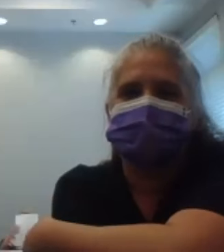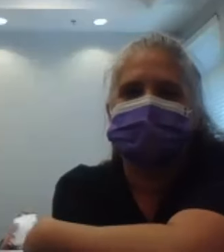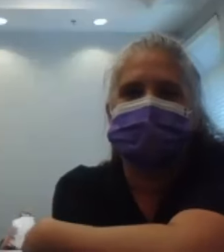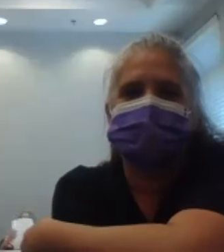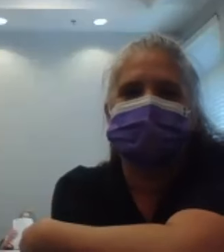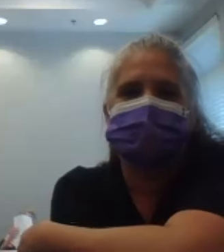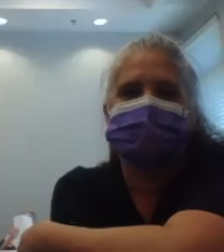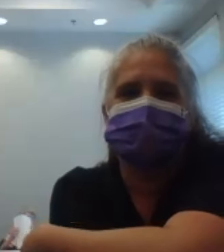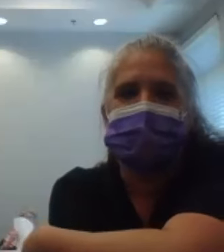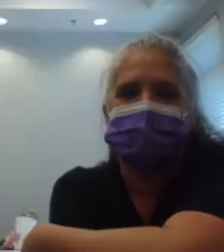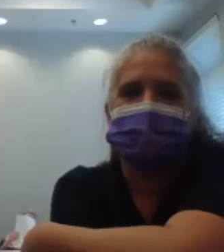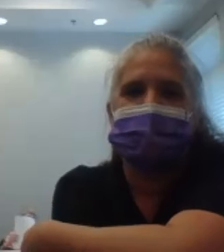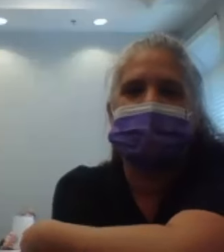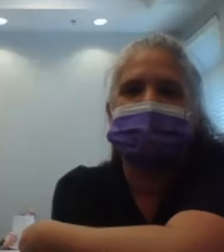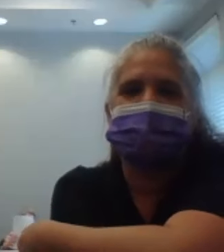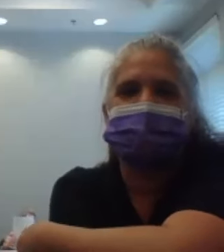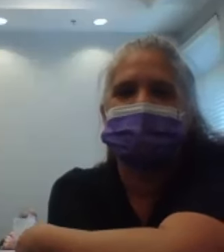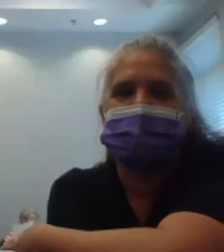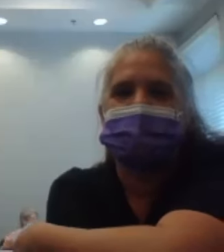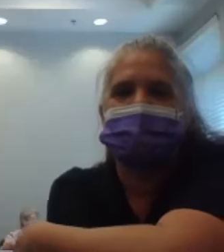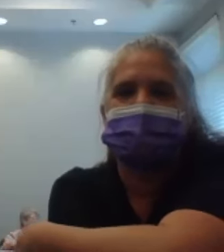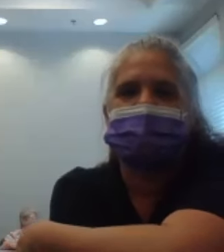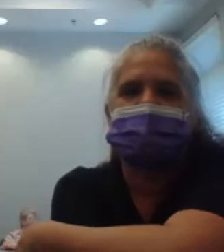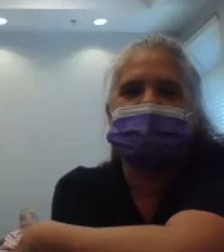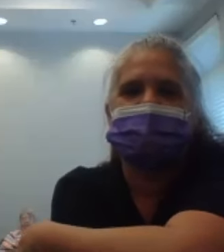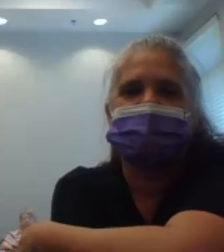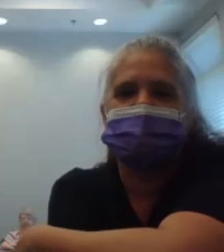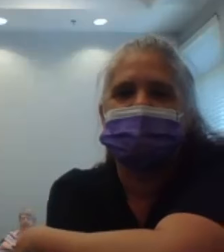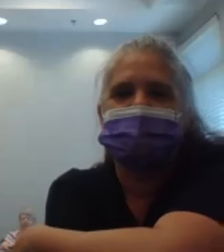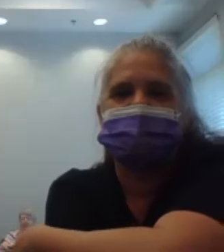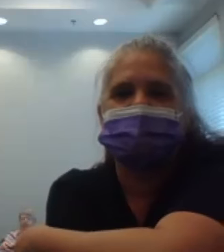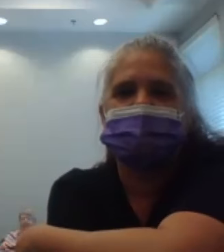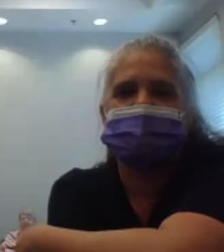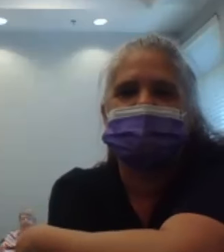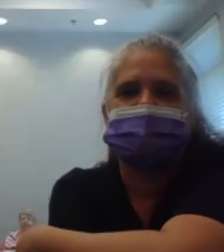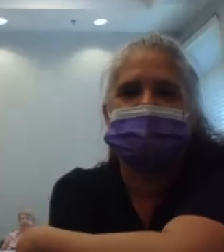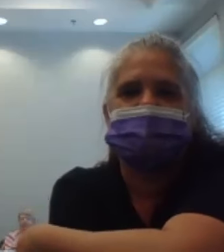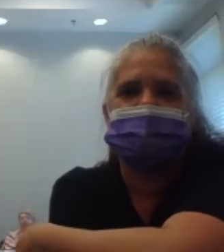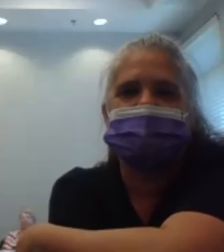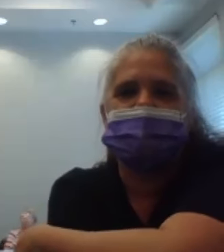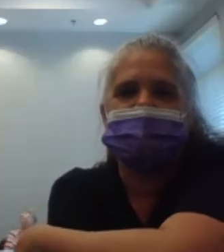7, 8, 9, 10, 11,